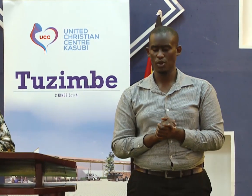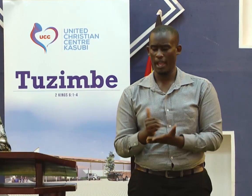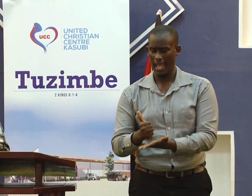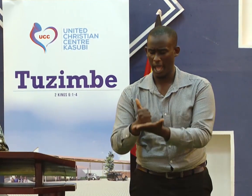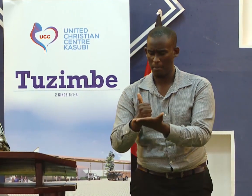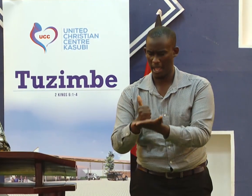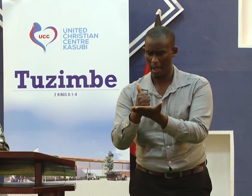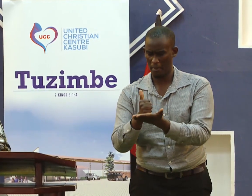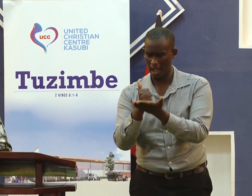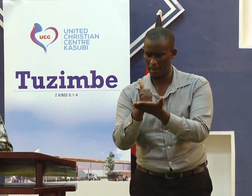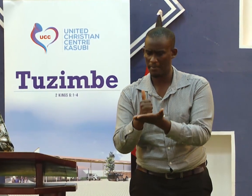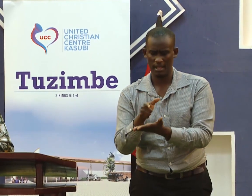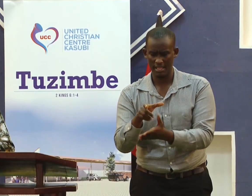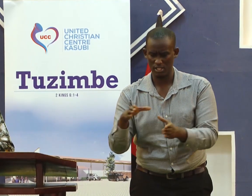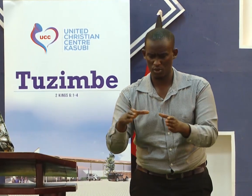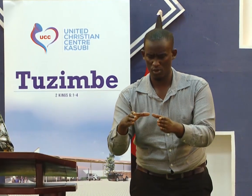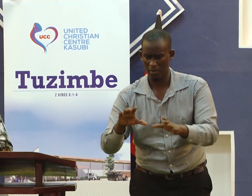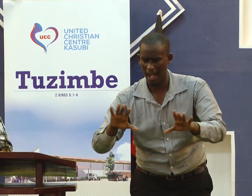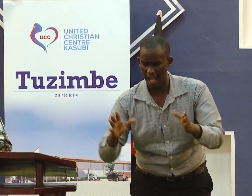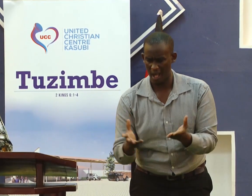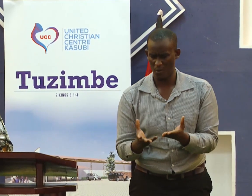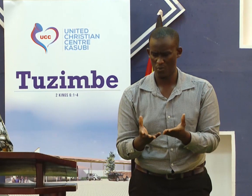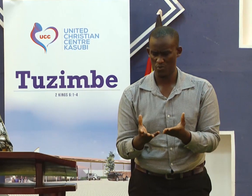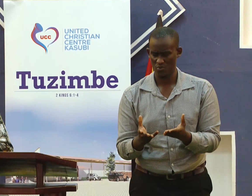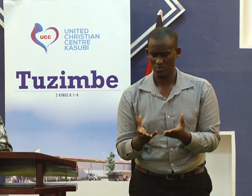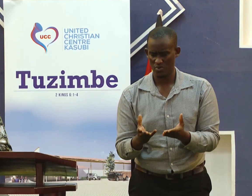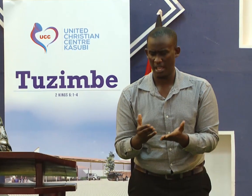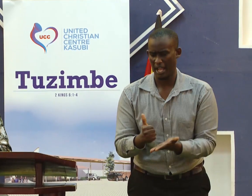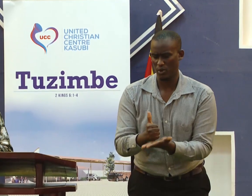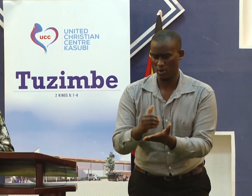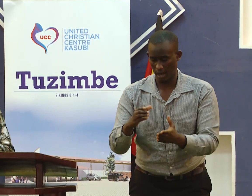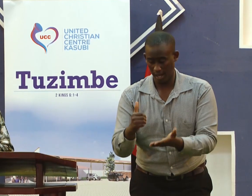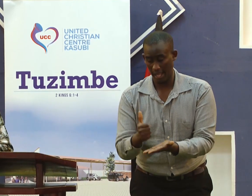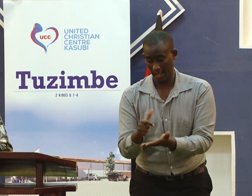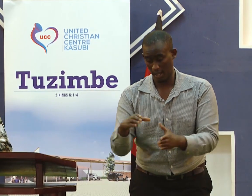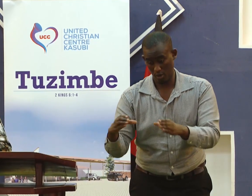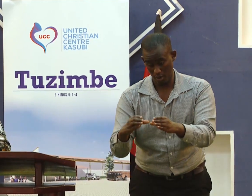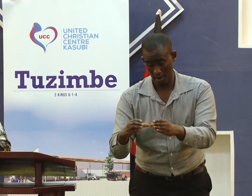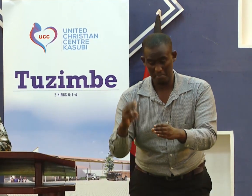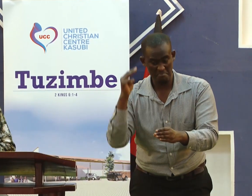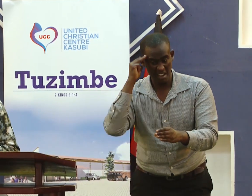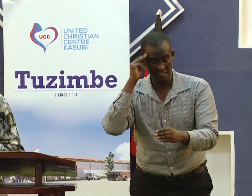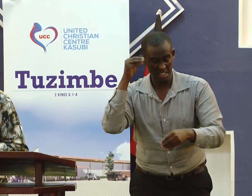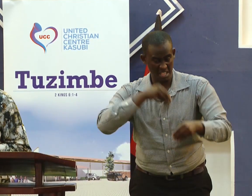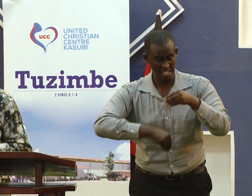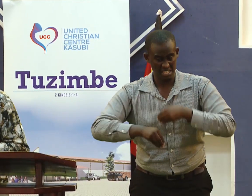So how can we help this group whose wisdom was corrupted?